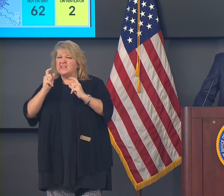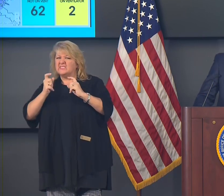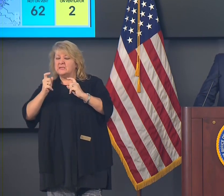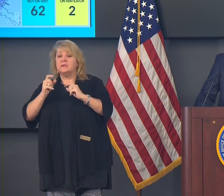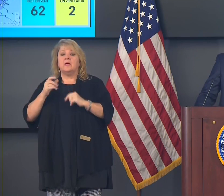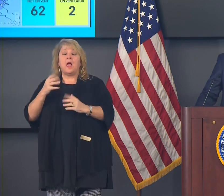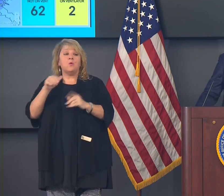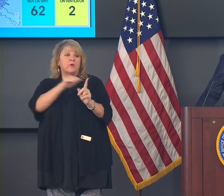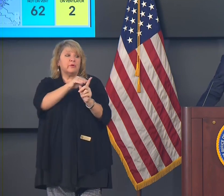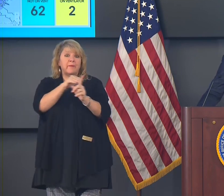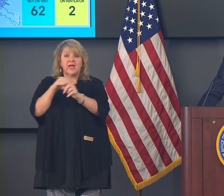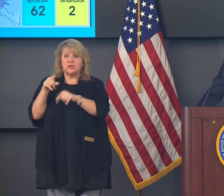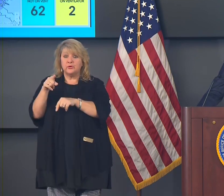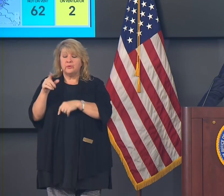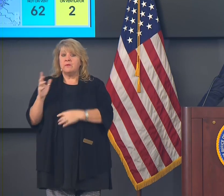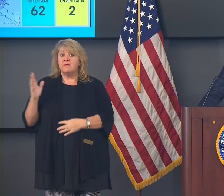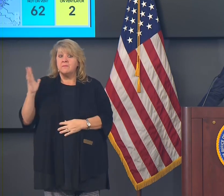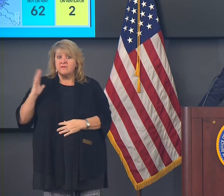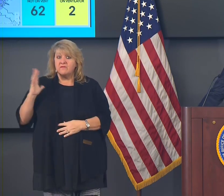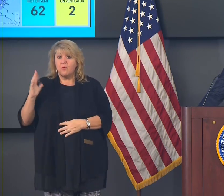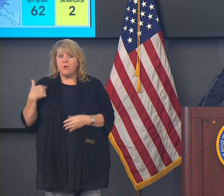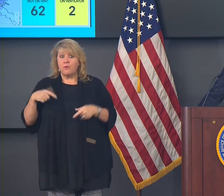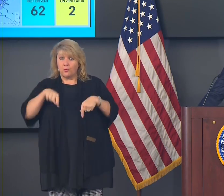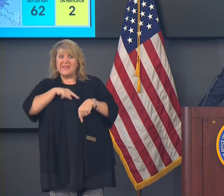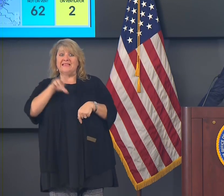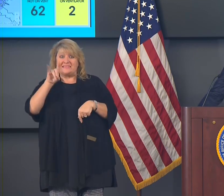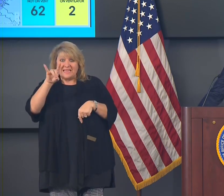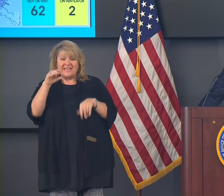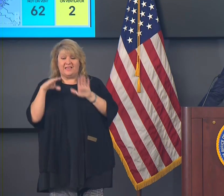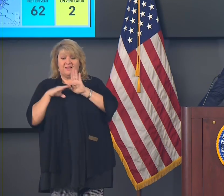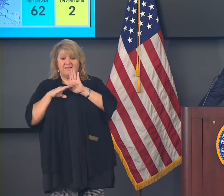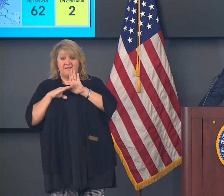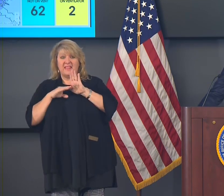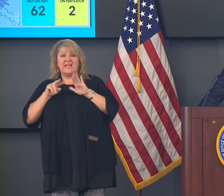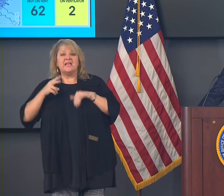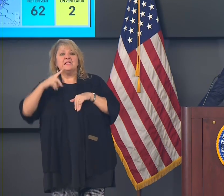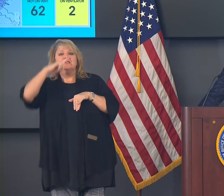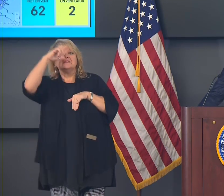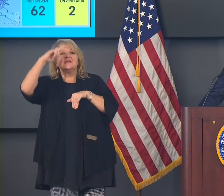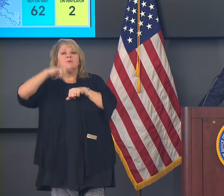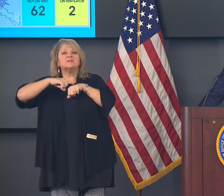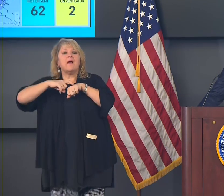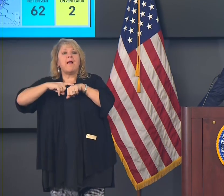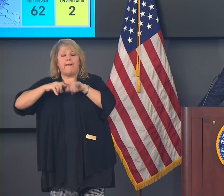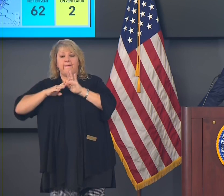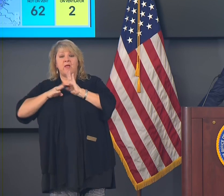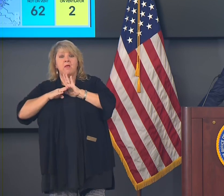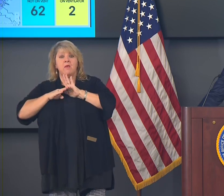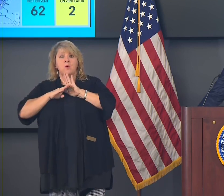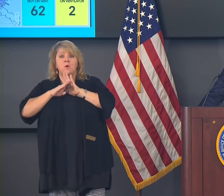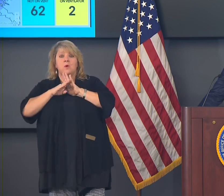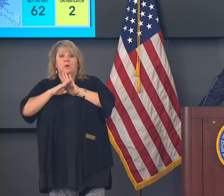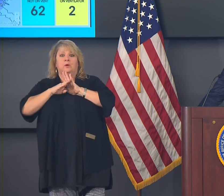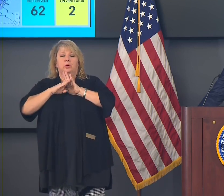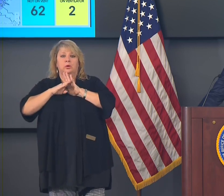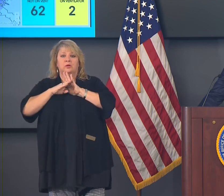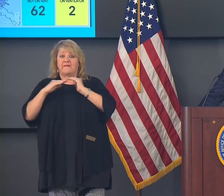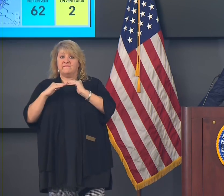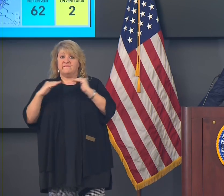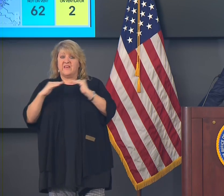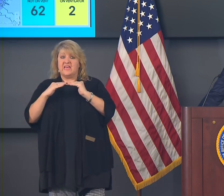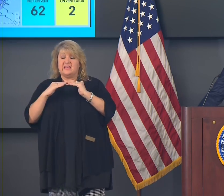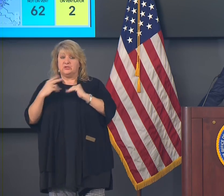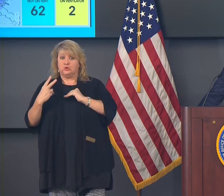that we flattened the curve coming out of that summer surge while we were in Phase 2. We did it with a mask